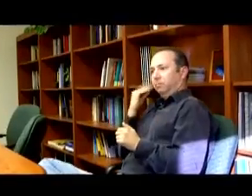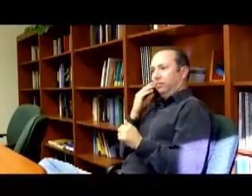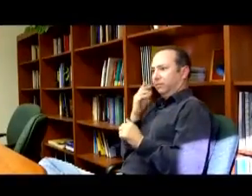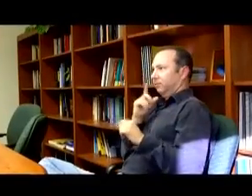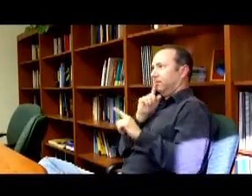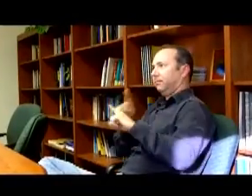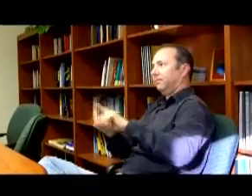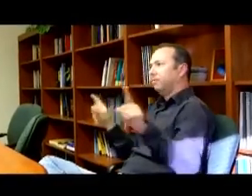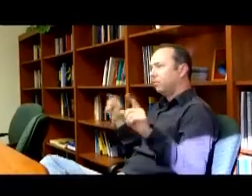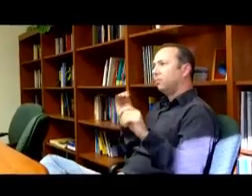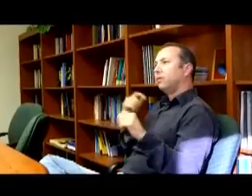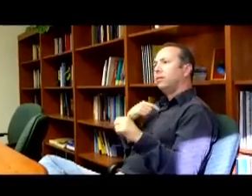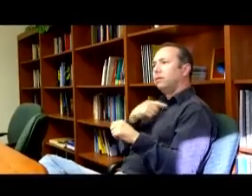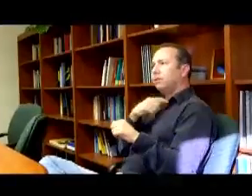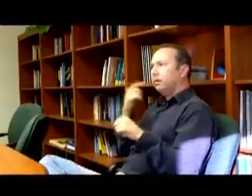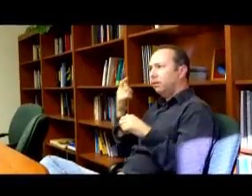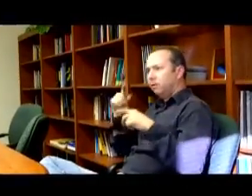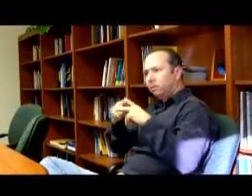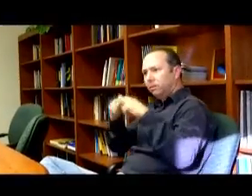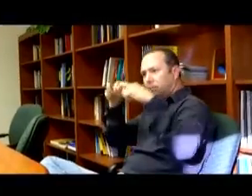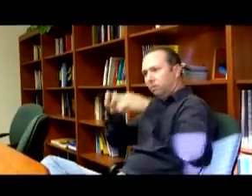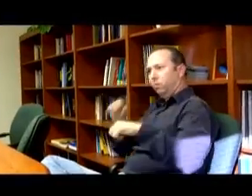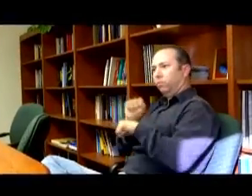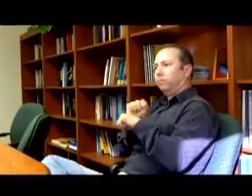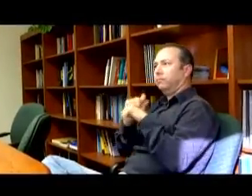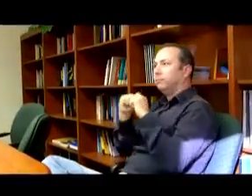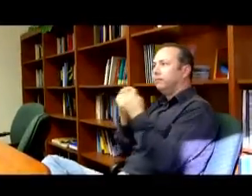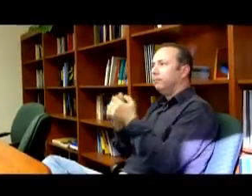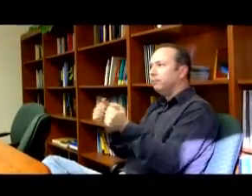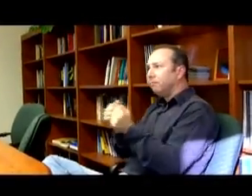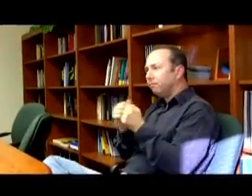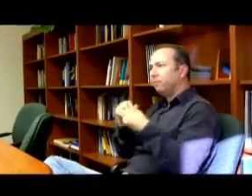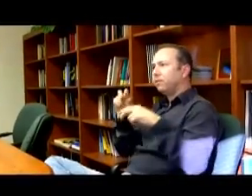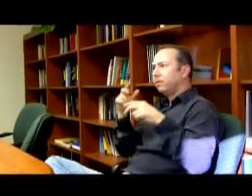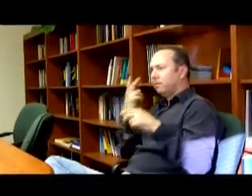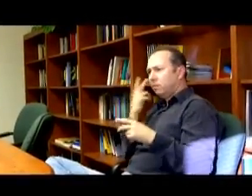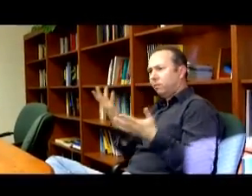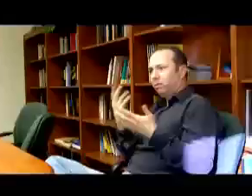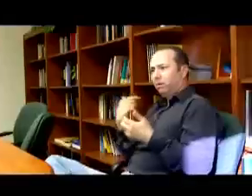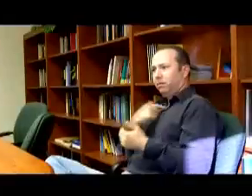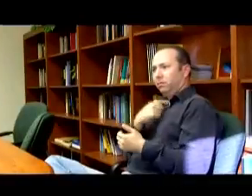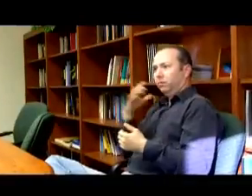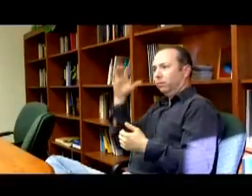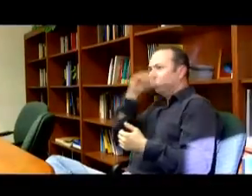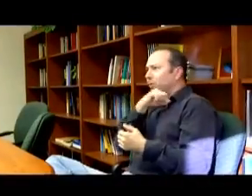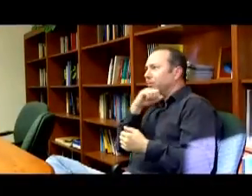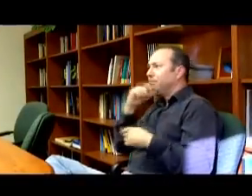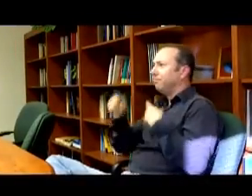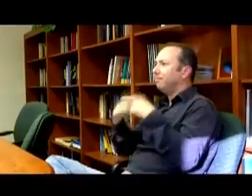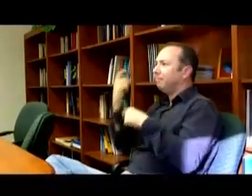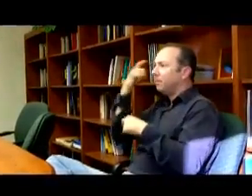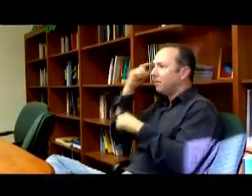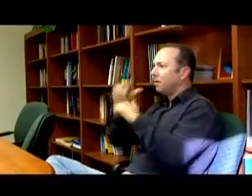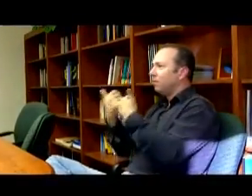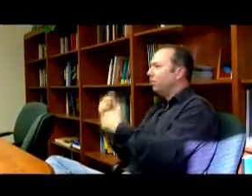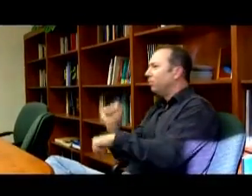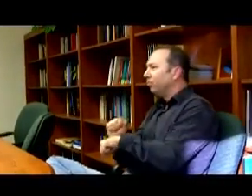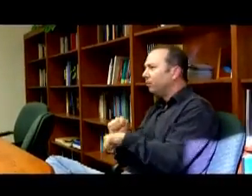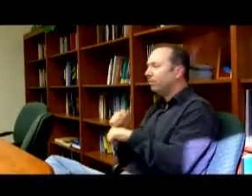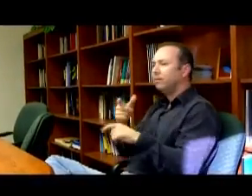What people tend to take for granted, hearing and deaf people, it's different. But we can work collaboratively as a team and challenge